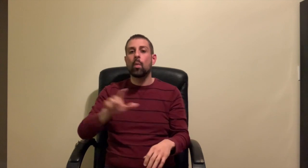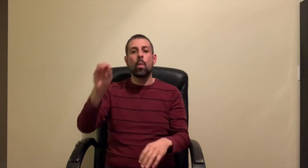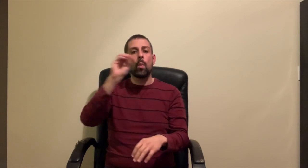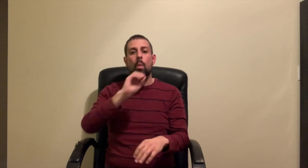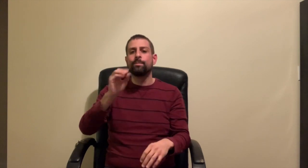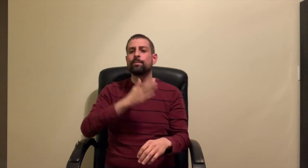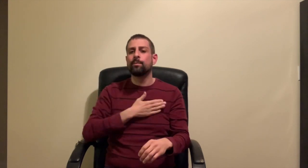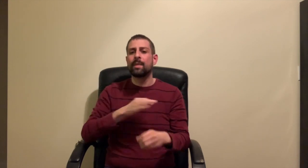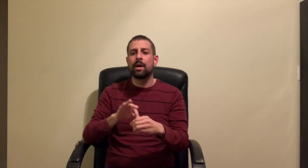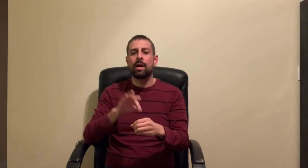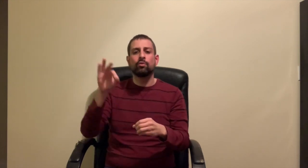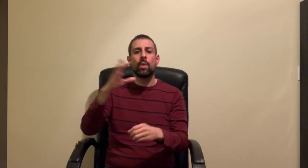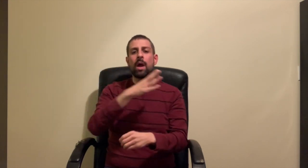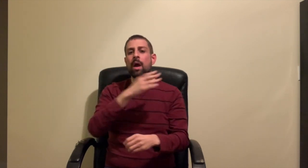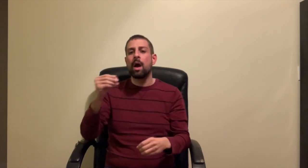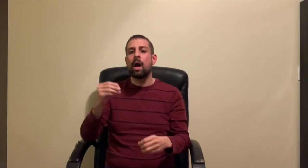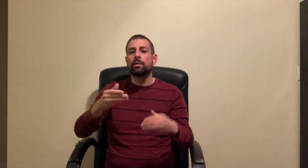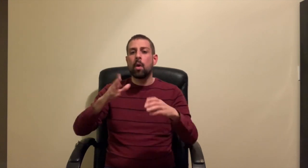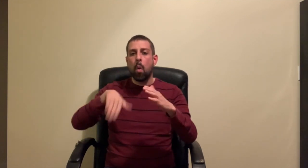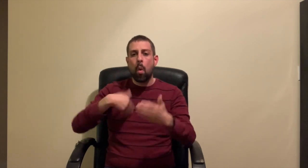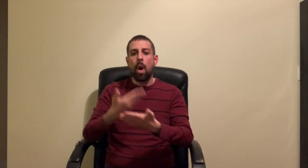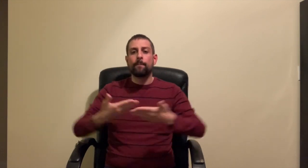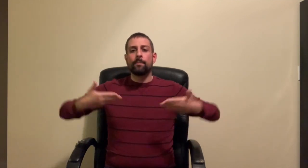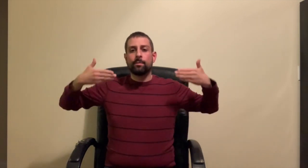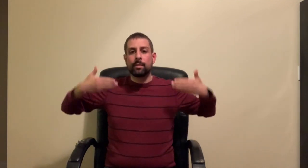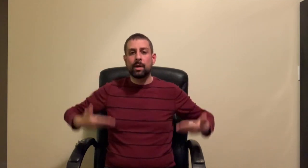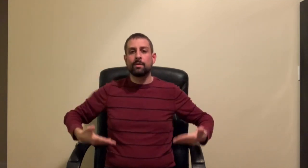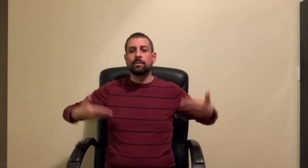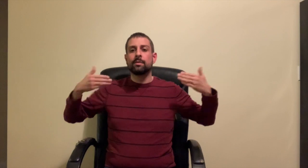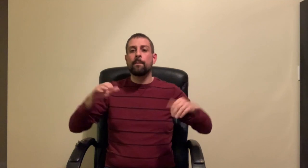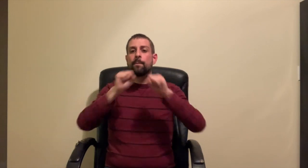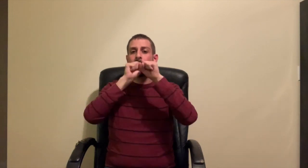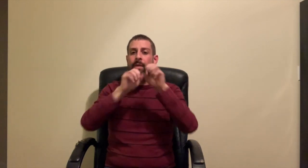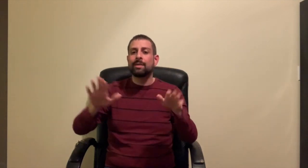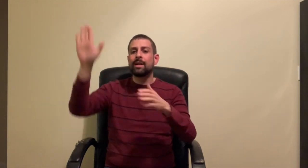Bless the Lord, O my soul, and all my being bless His holy name.